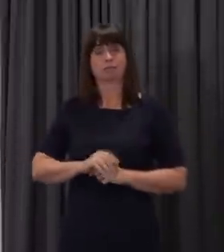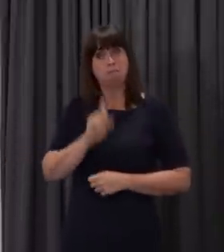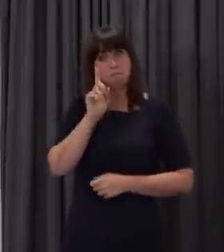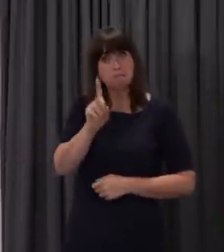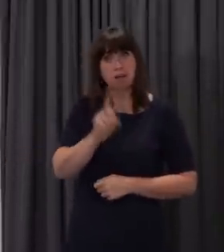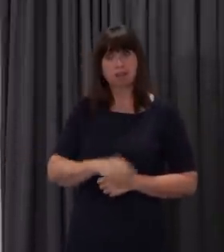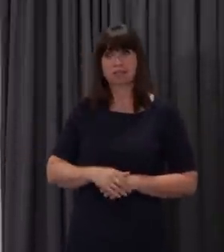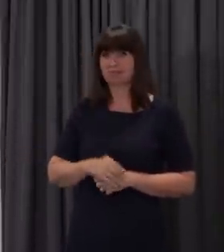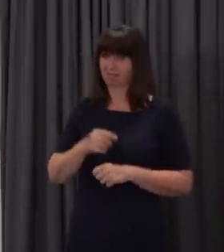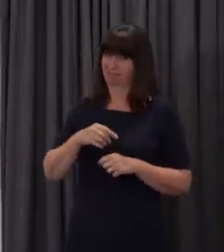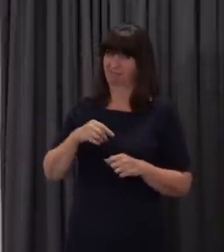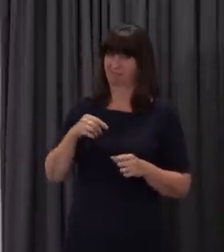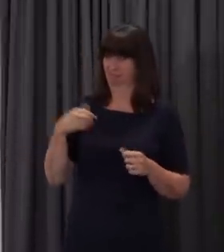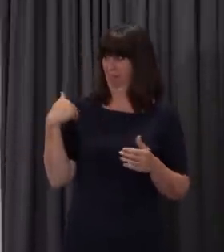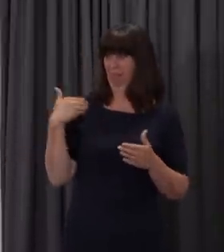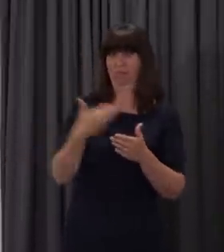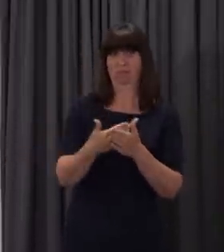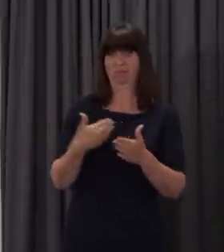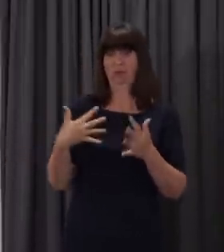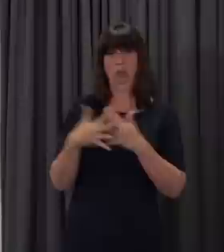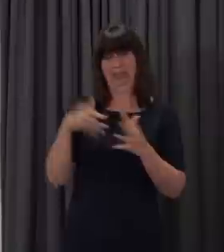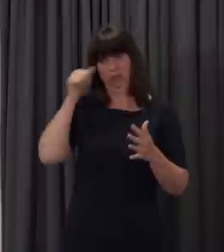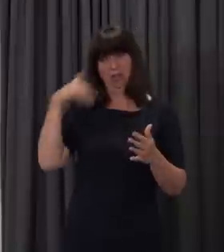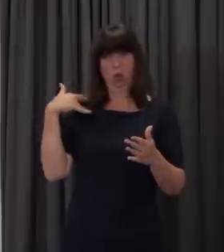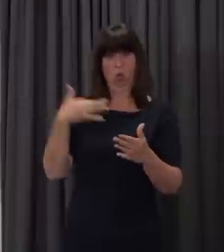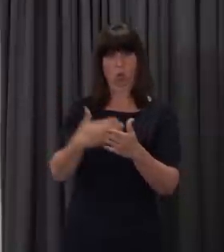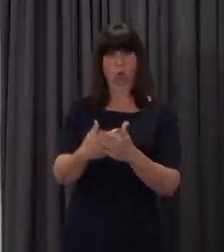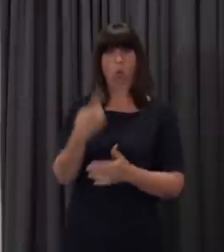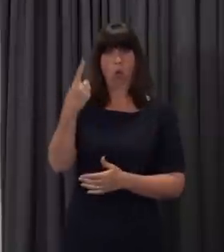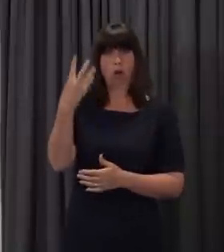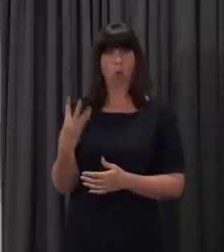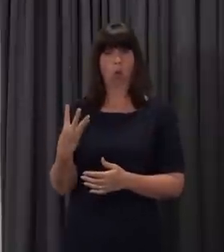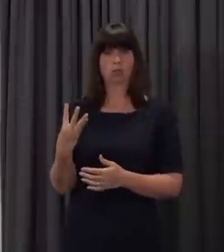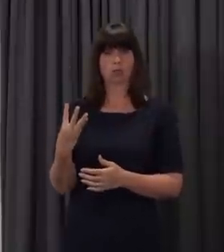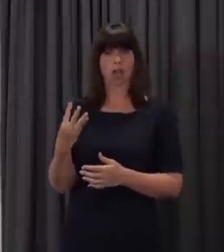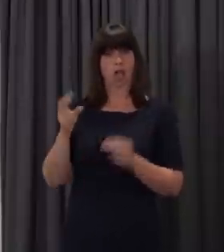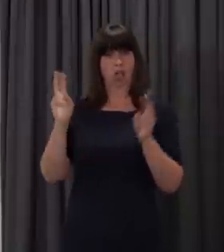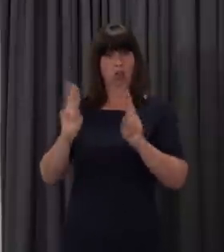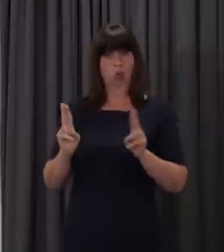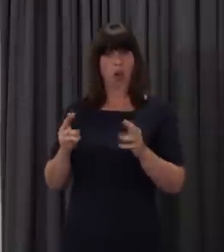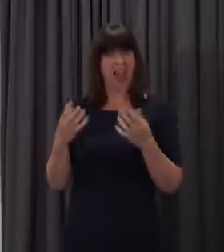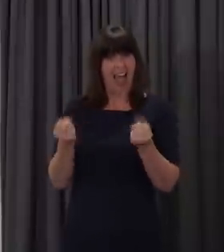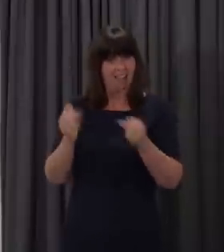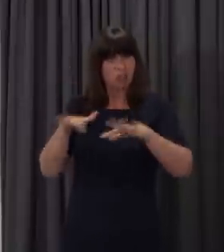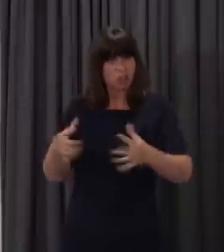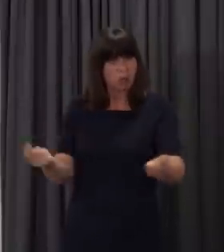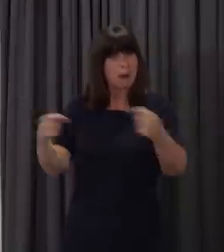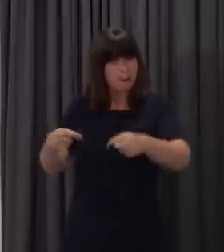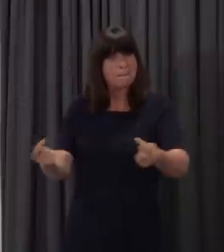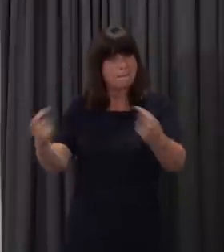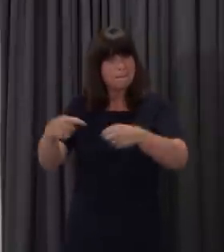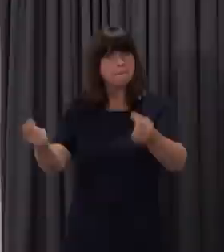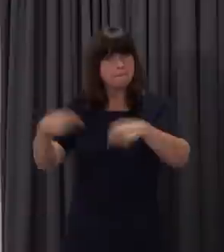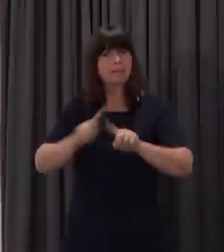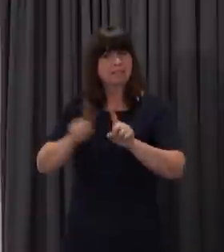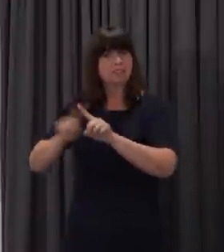Over the last period of weeks, we've had approximately a quarter of Welsh schools that have already been open for children of all ages.